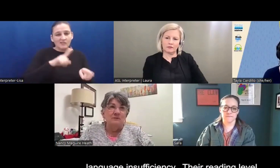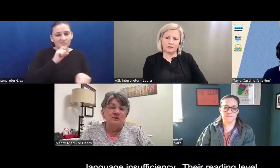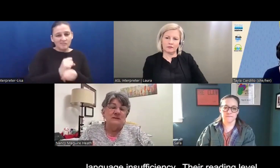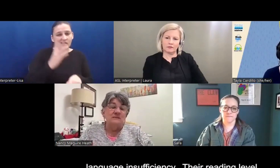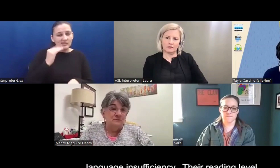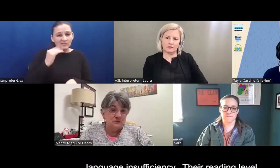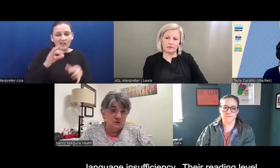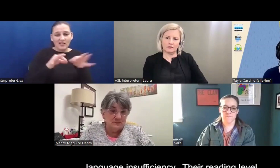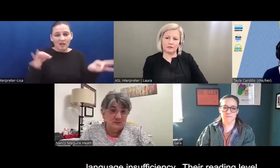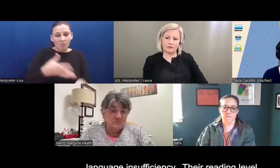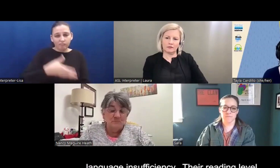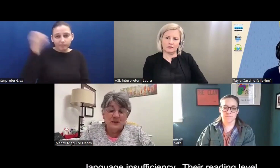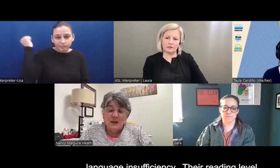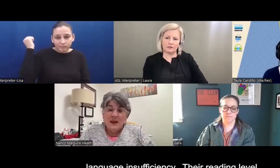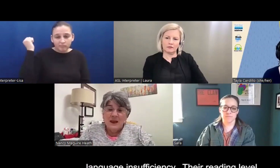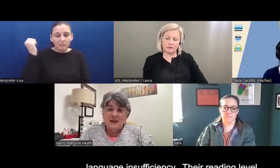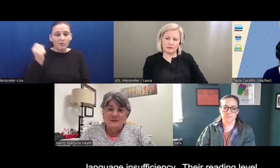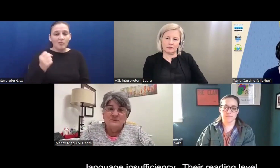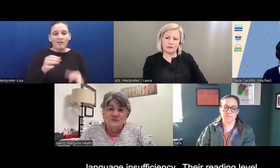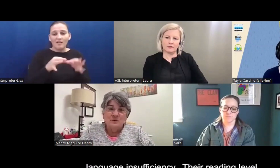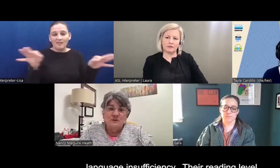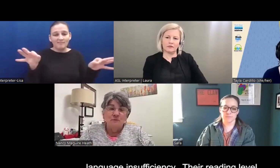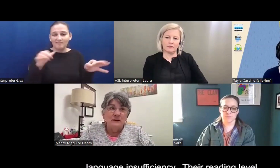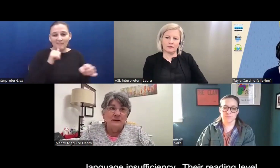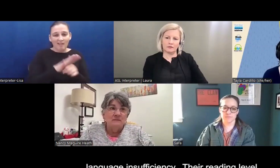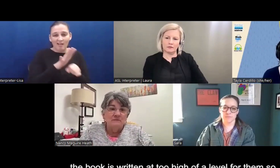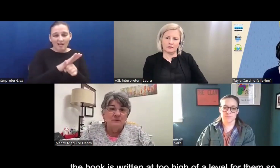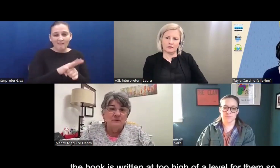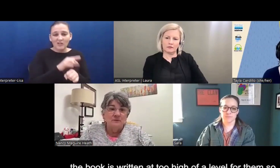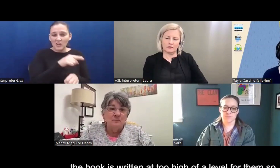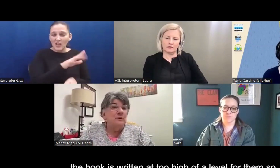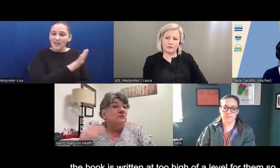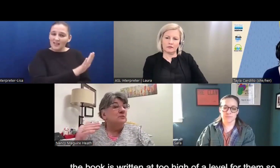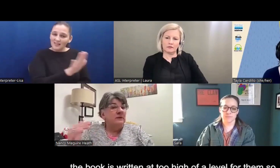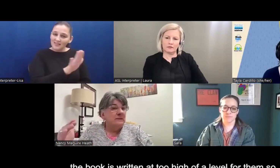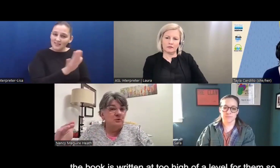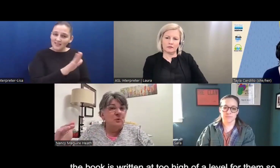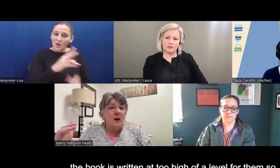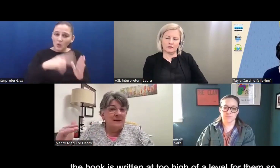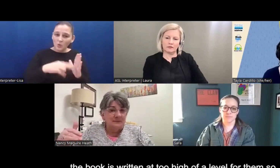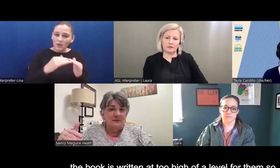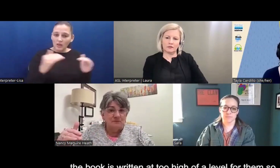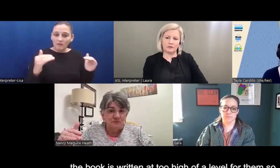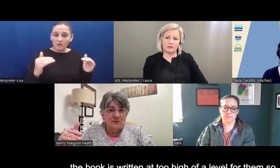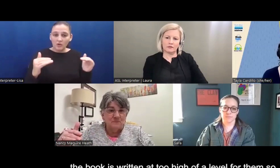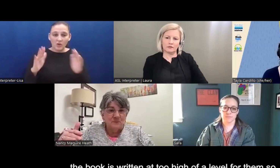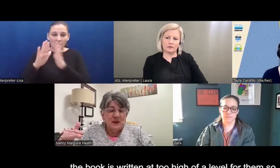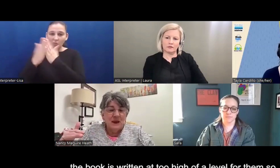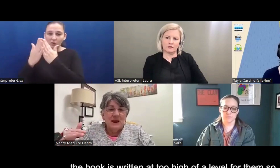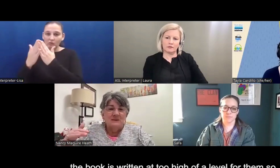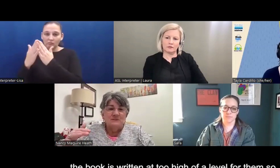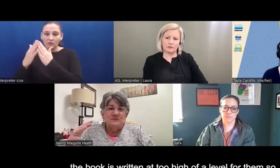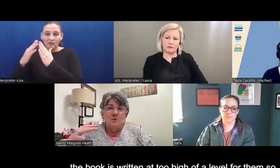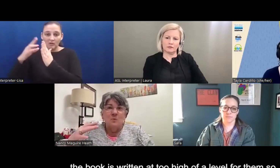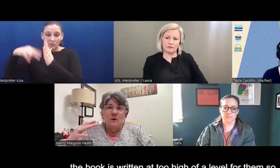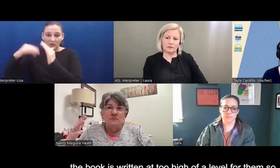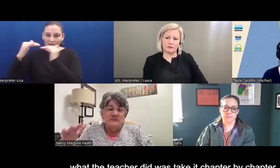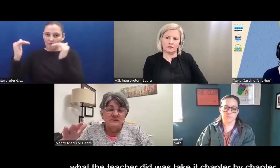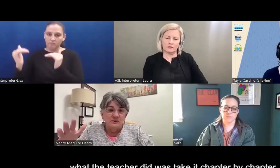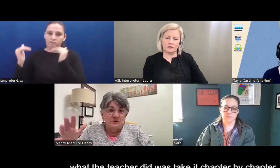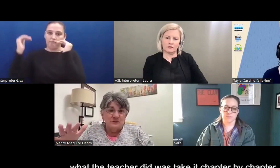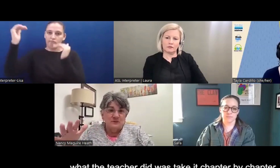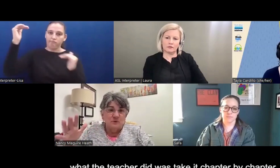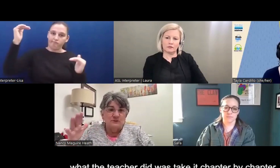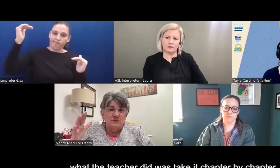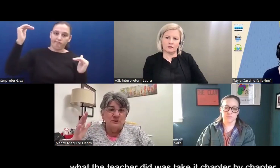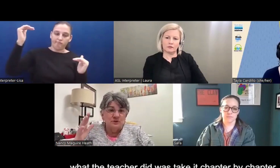language insufficiency. And so their reading level, the book is written at too high a level for them. And so what this